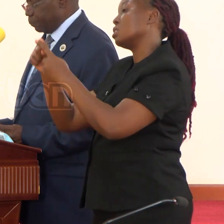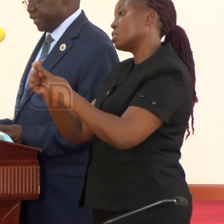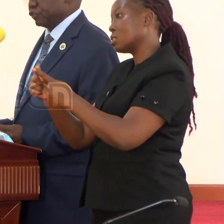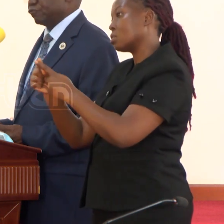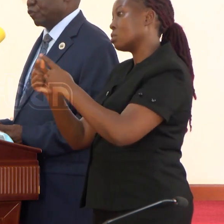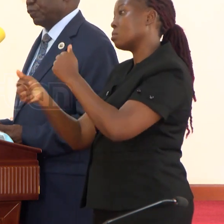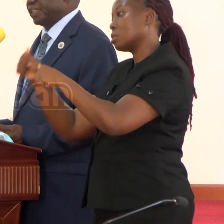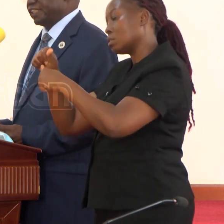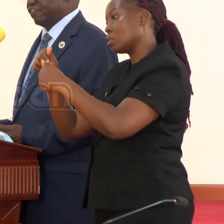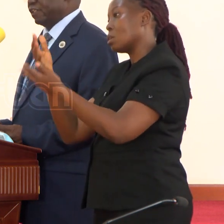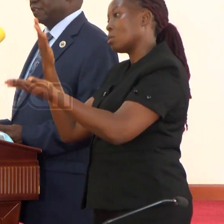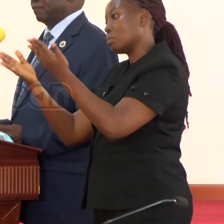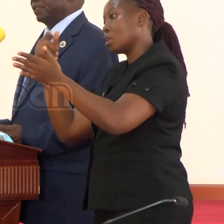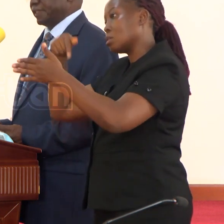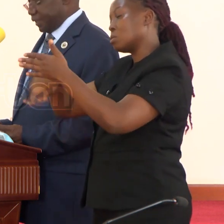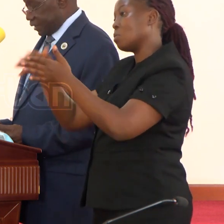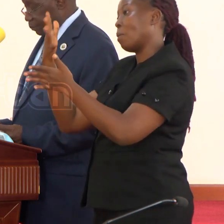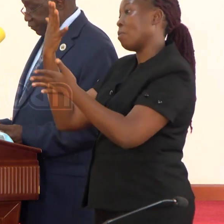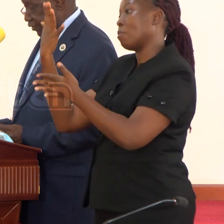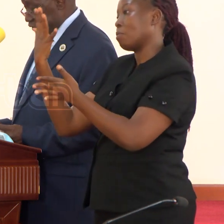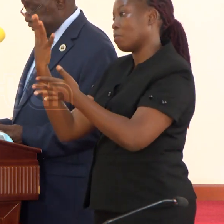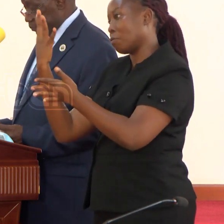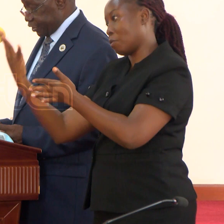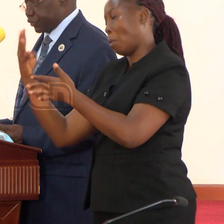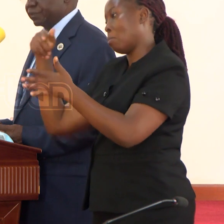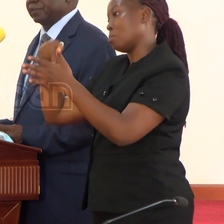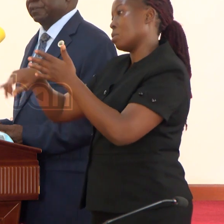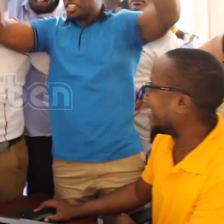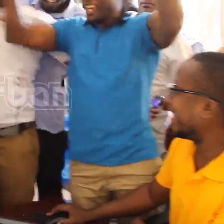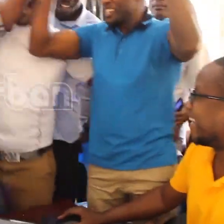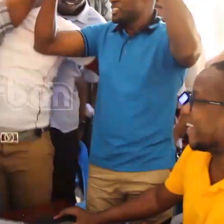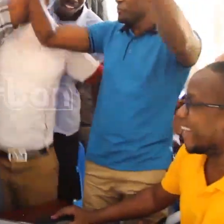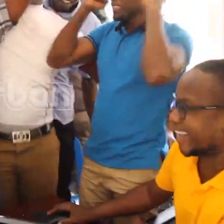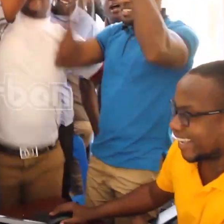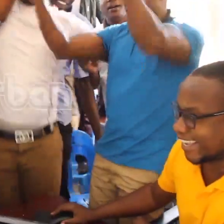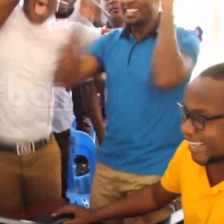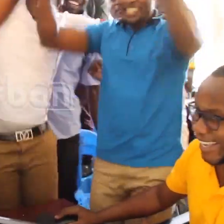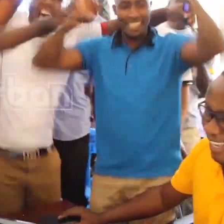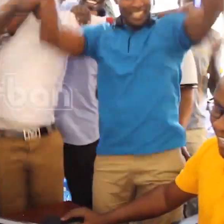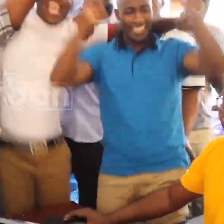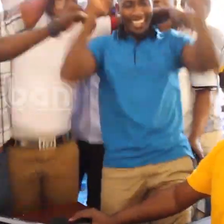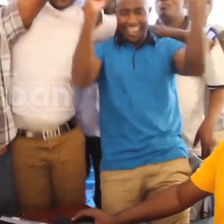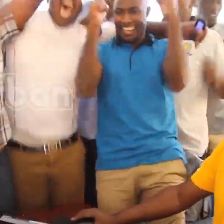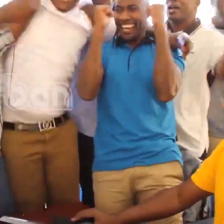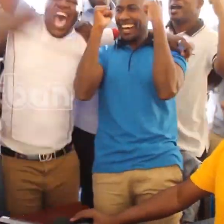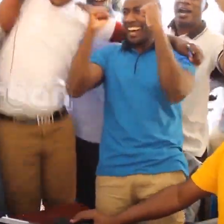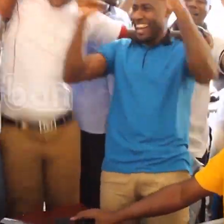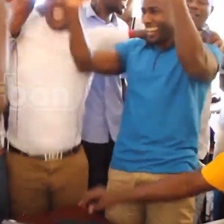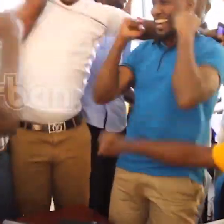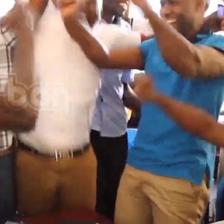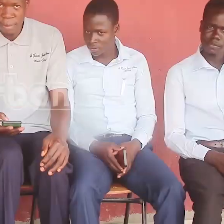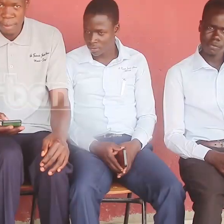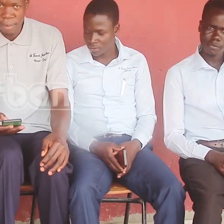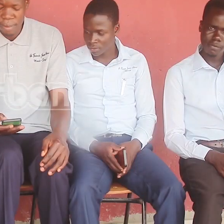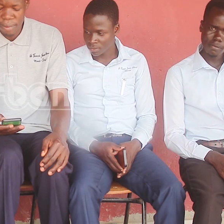compared to 4.7% in the previous examination. A candidate is deemed to have passed if he or she